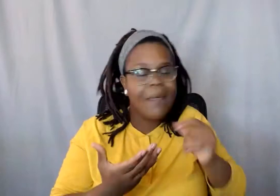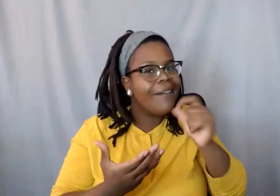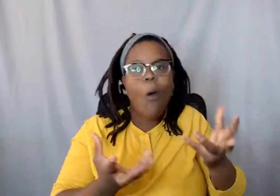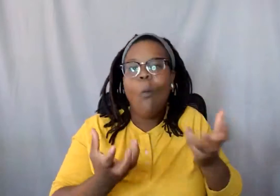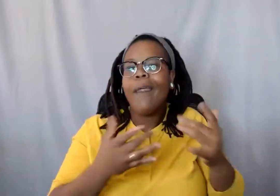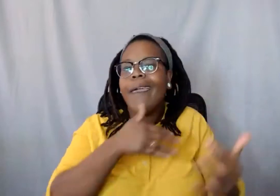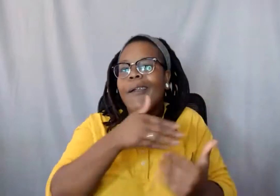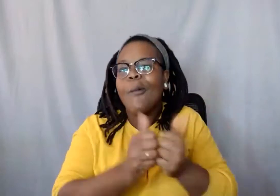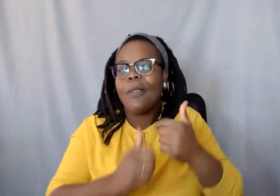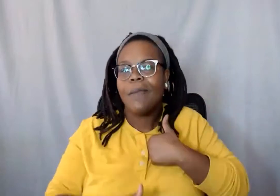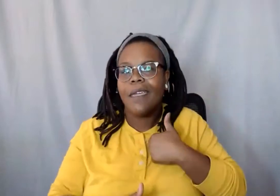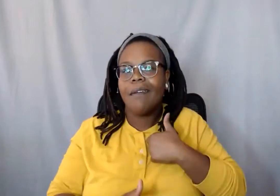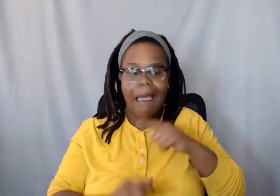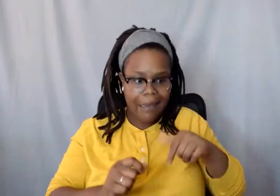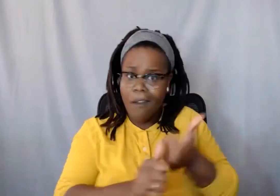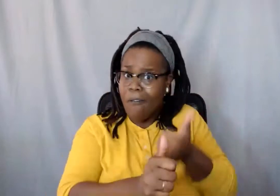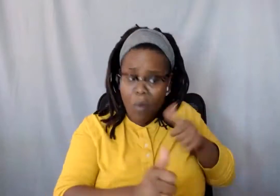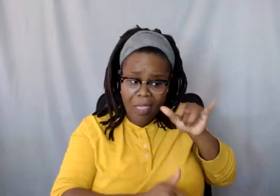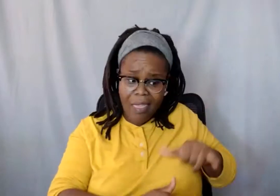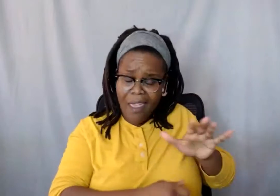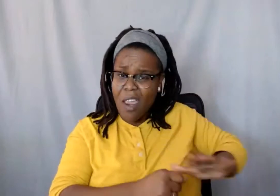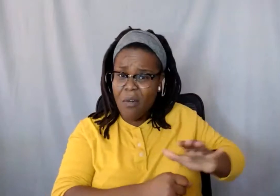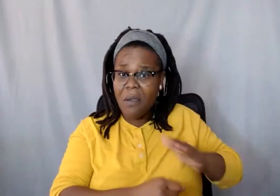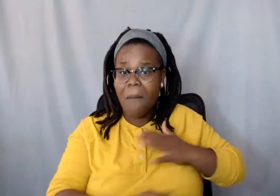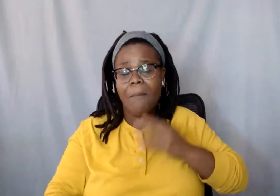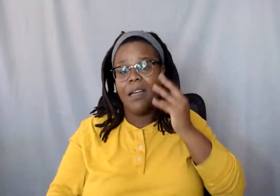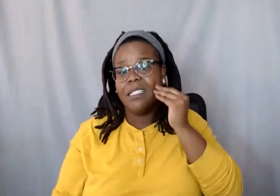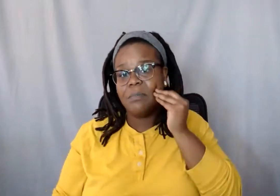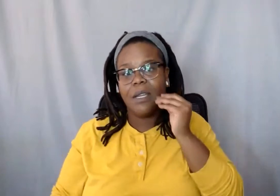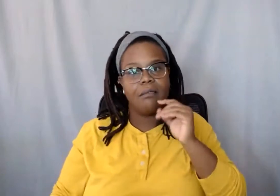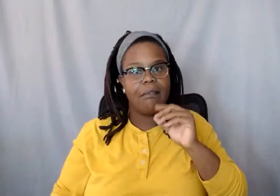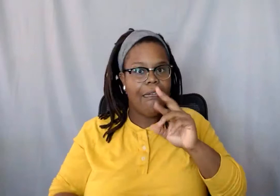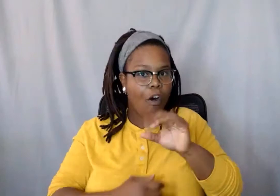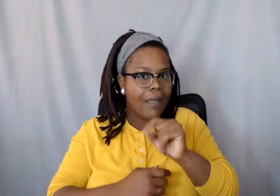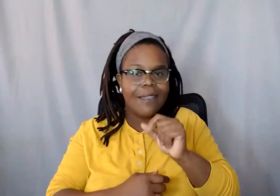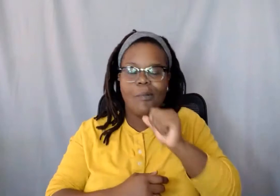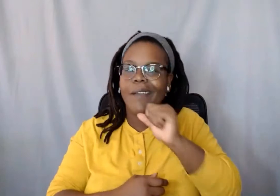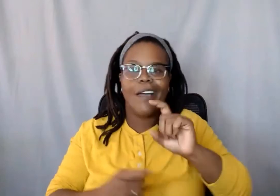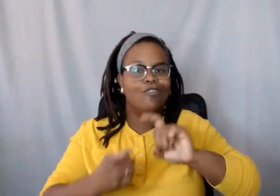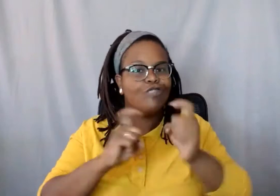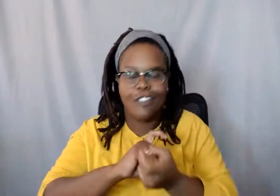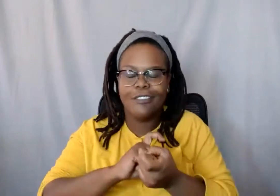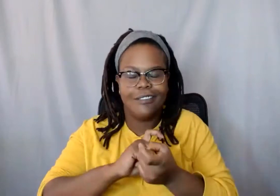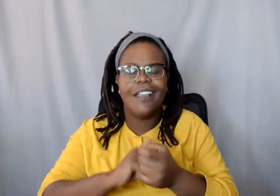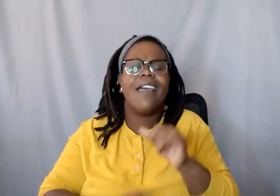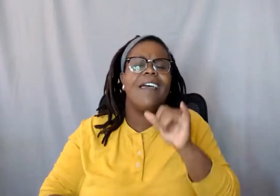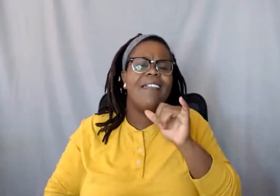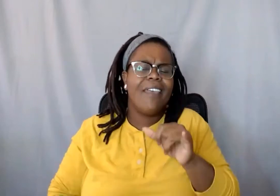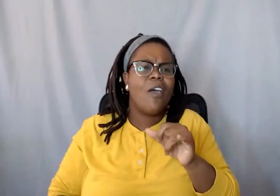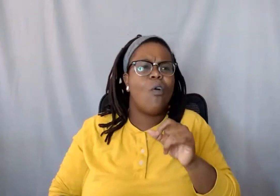could just avoid that area and my experience at RIT would not change. And that also, it still also adds to the fact that a lot of